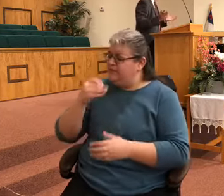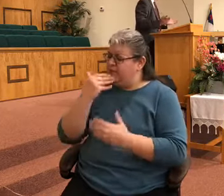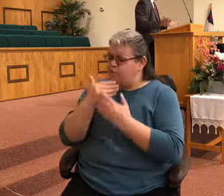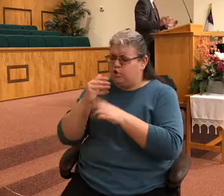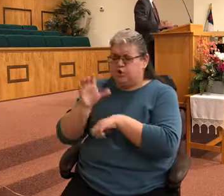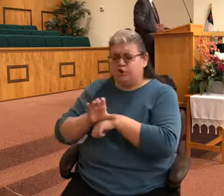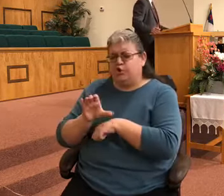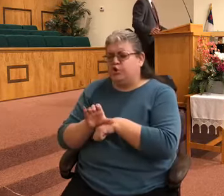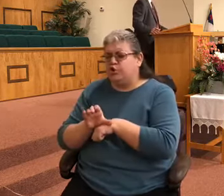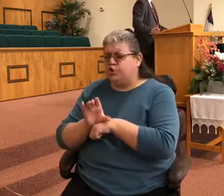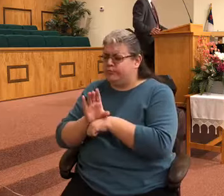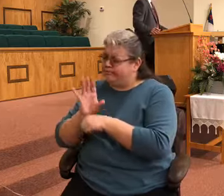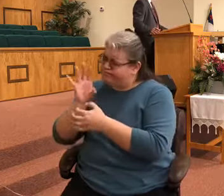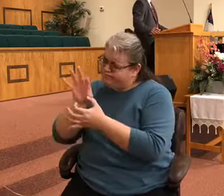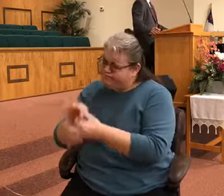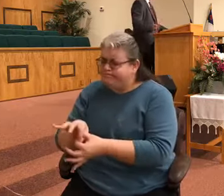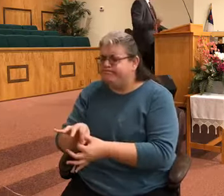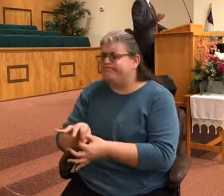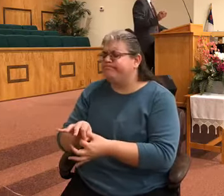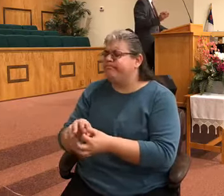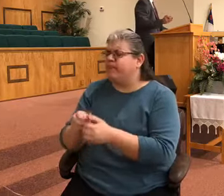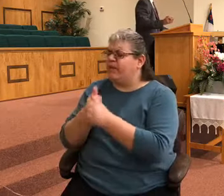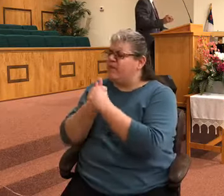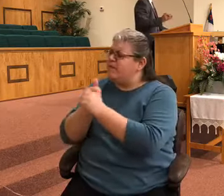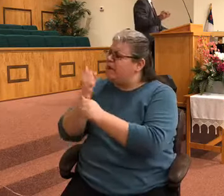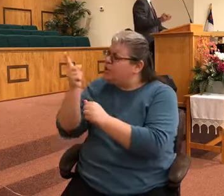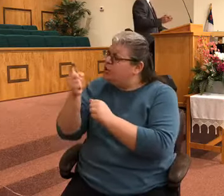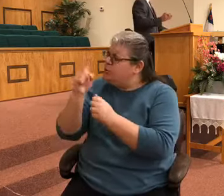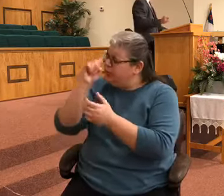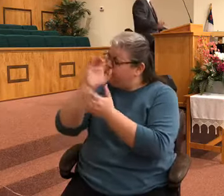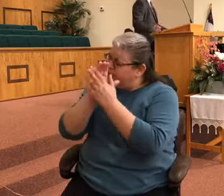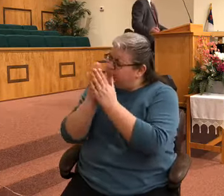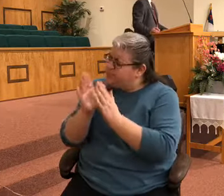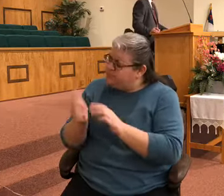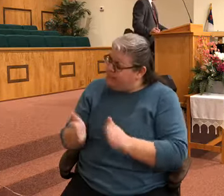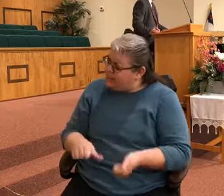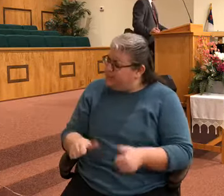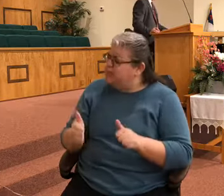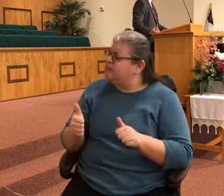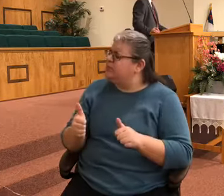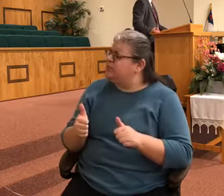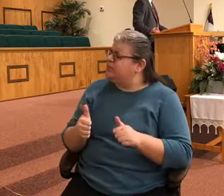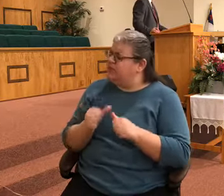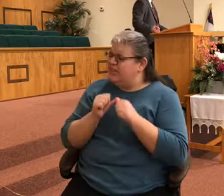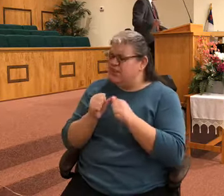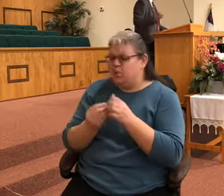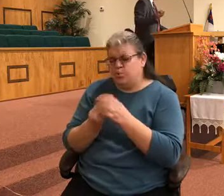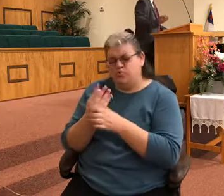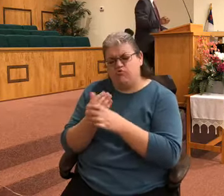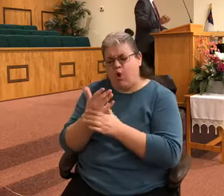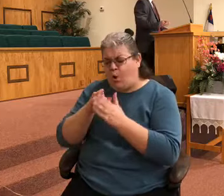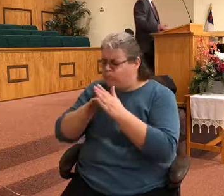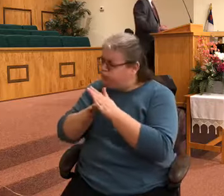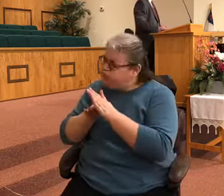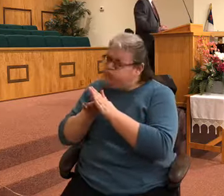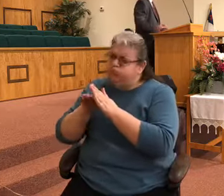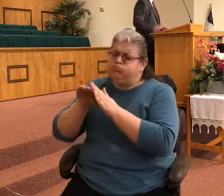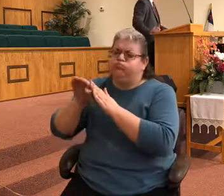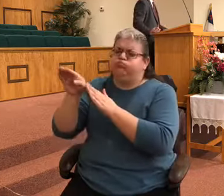baptism may they continue to grow in service for you and continue to point people to you until you return